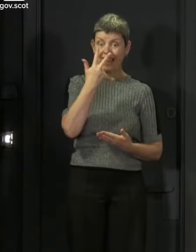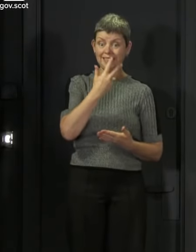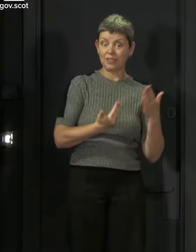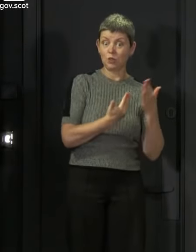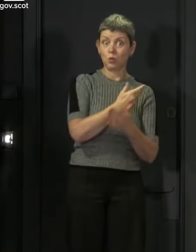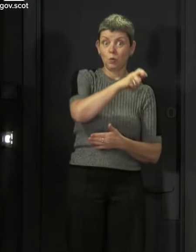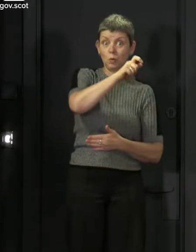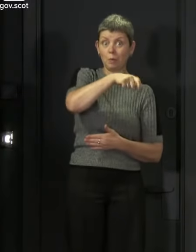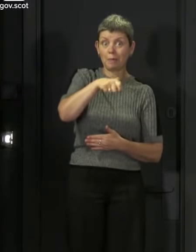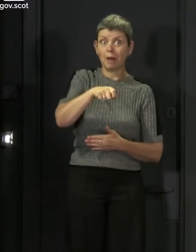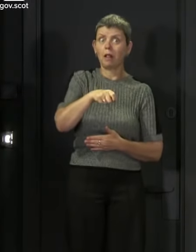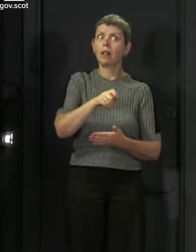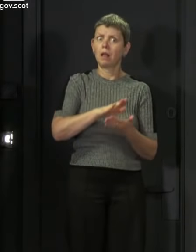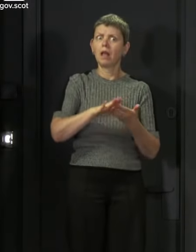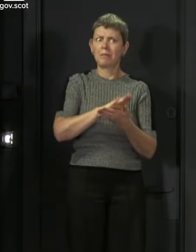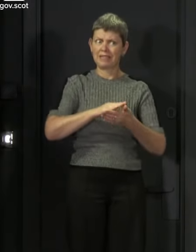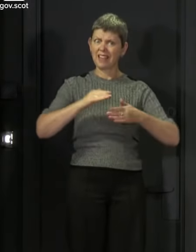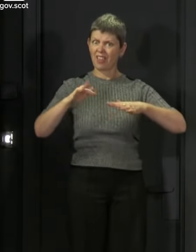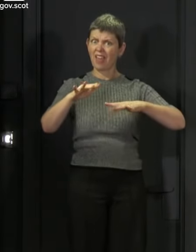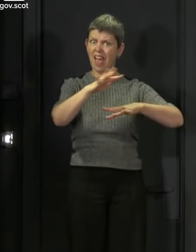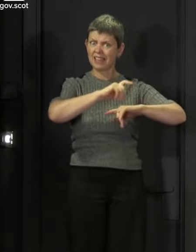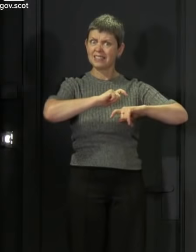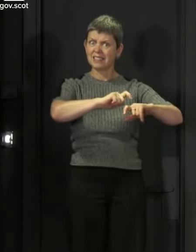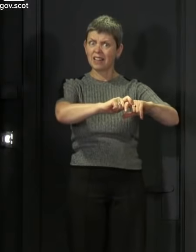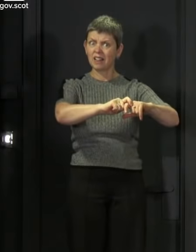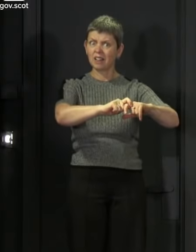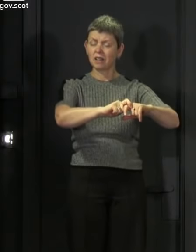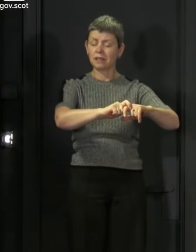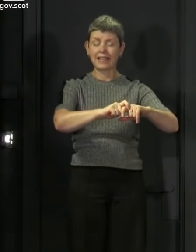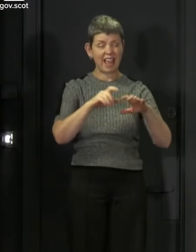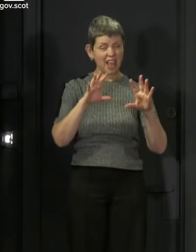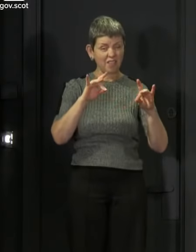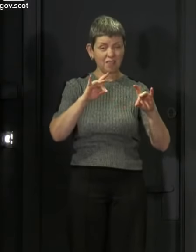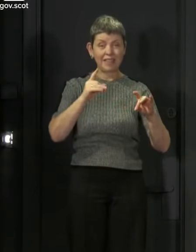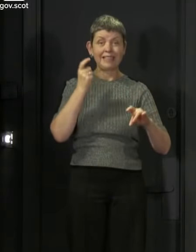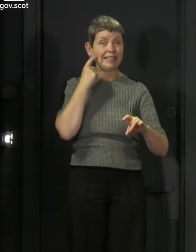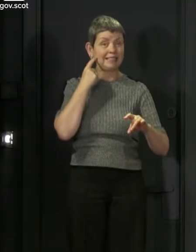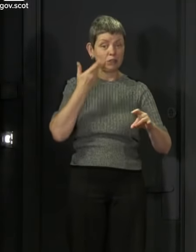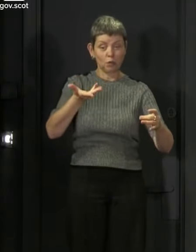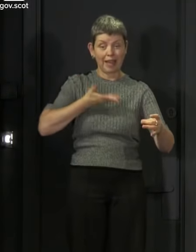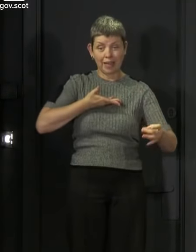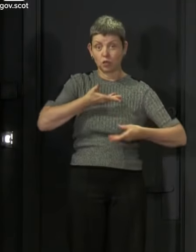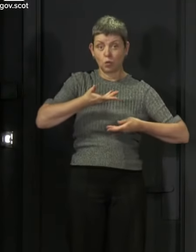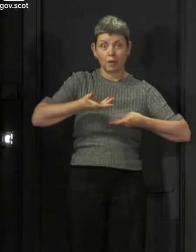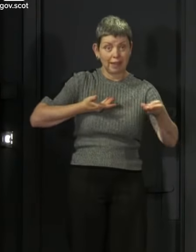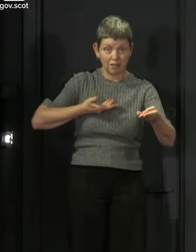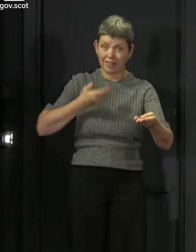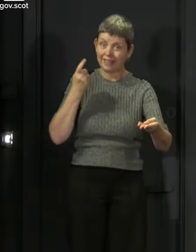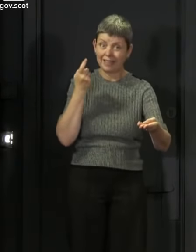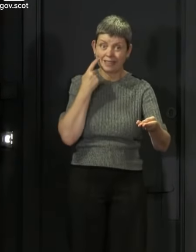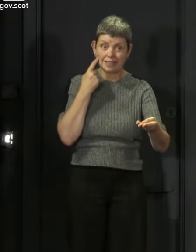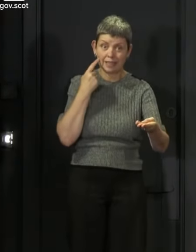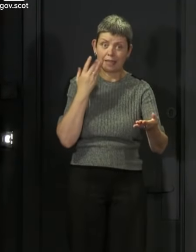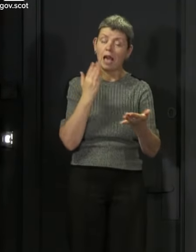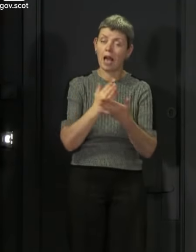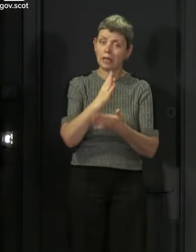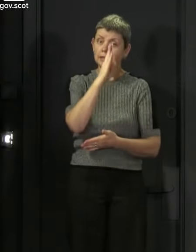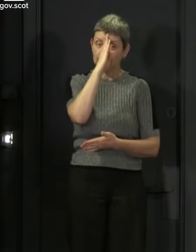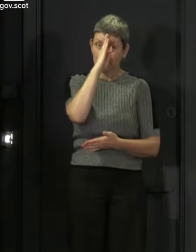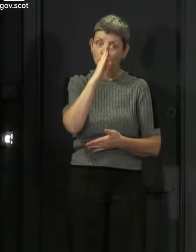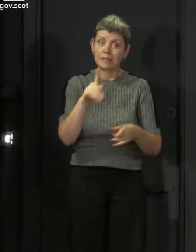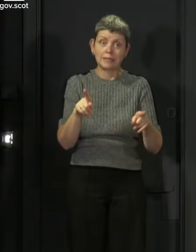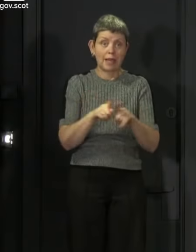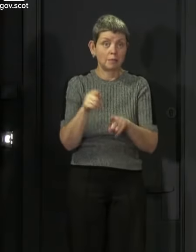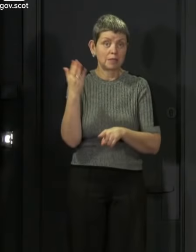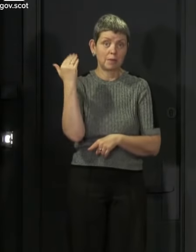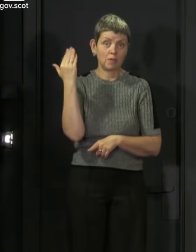The virus hasn't gone away. It's just as infectious as it ever was. And it's just as dangerous as it ever was. And